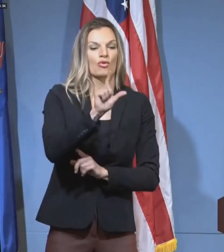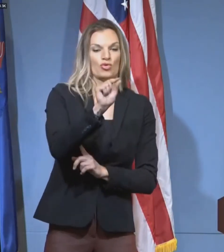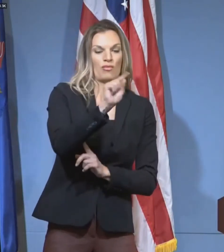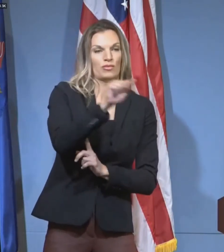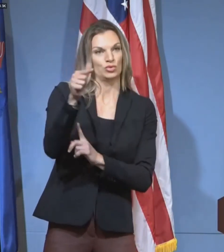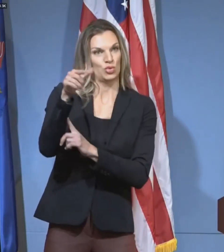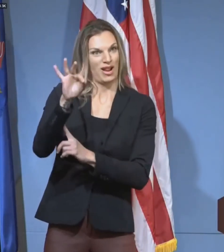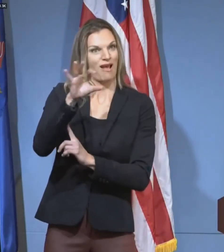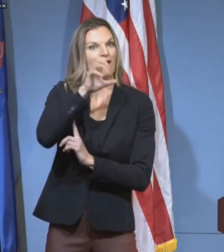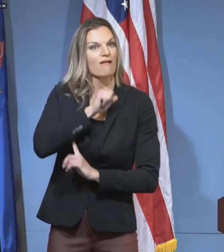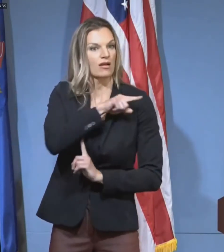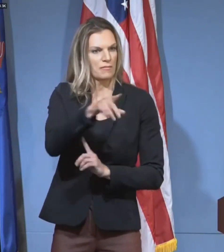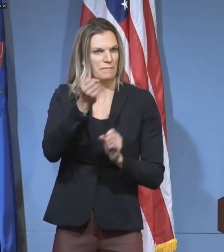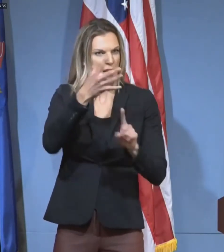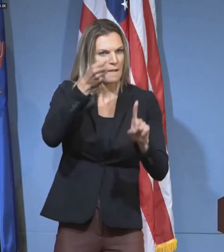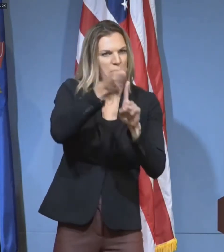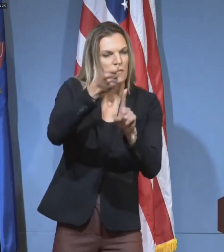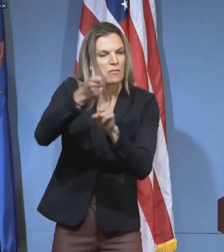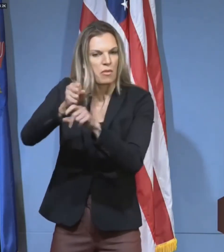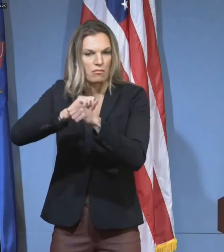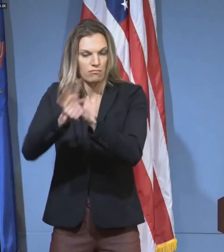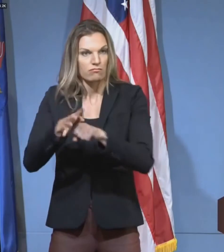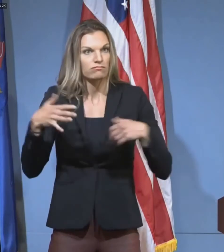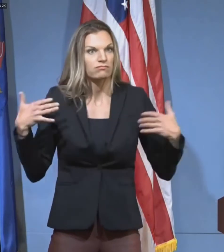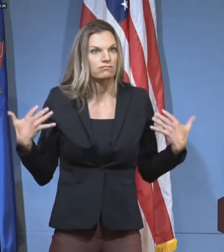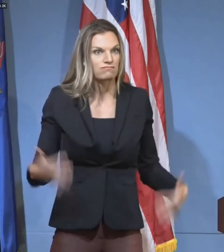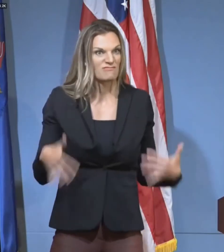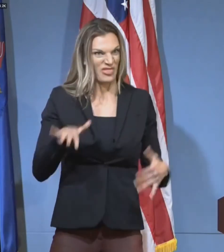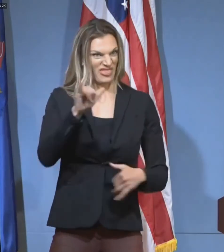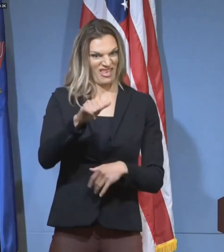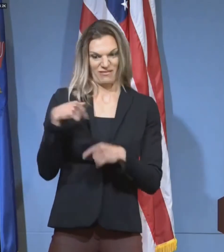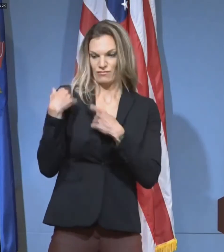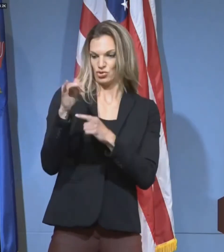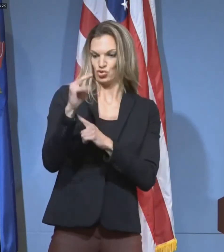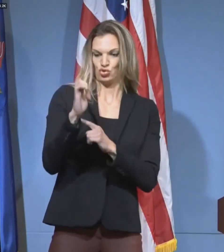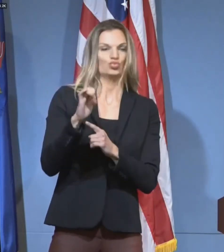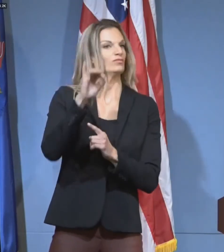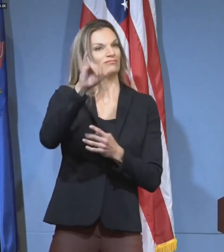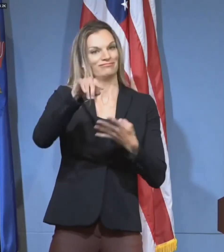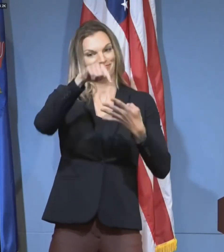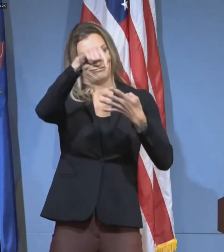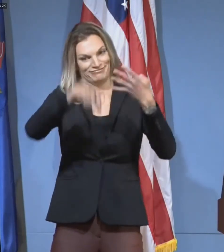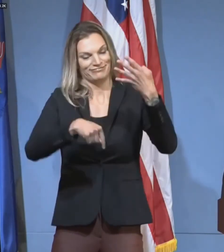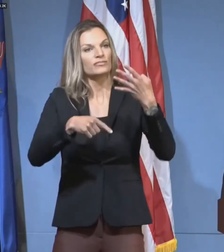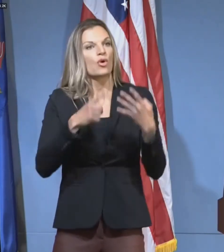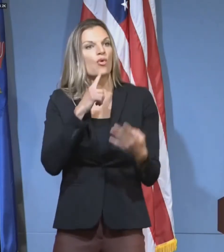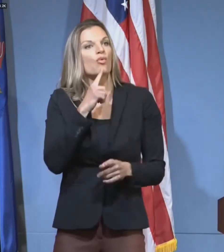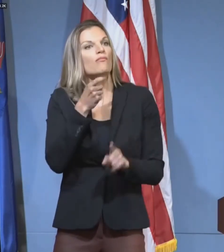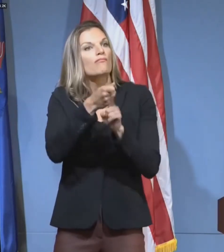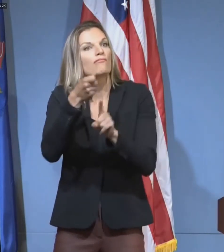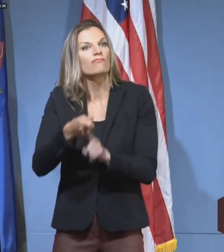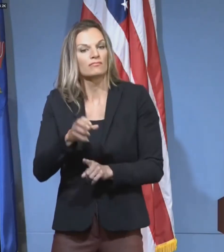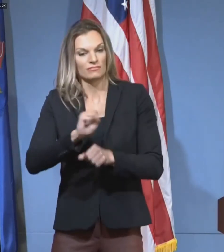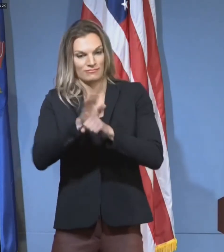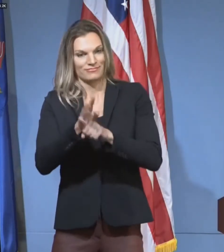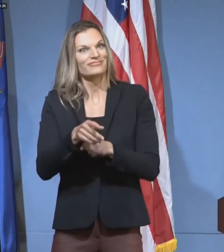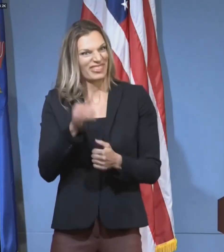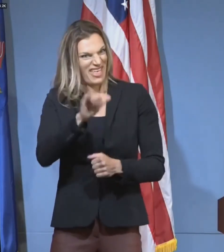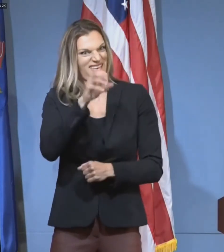% of cases in the month of June were in this age group, 20 to 29. So this is very important.